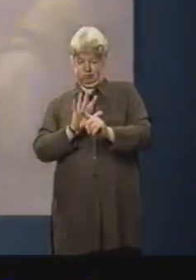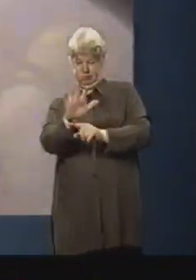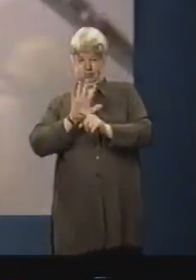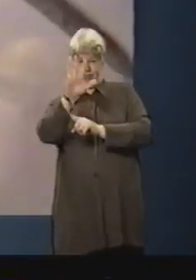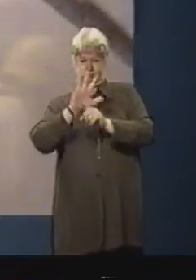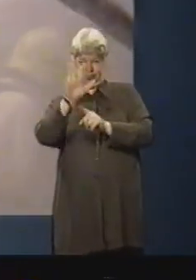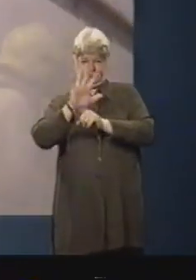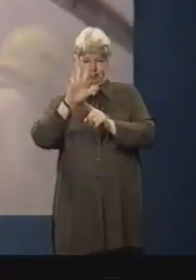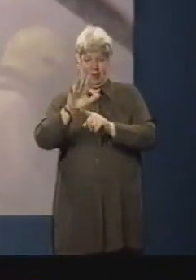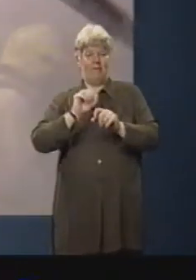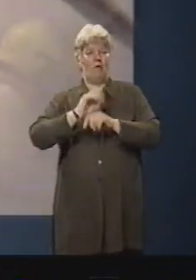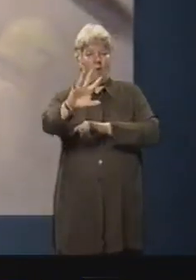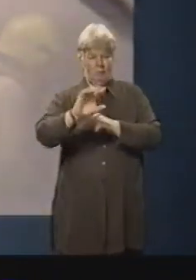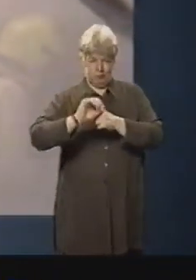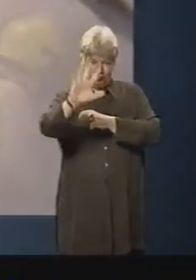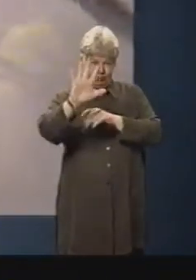flames.